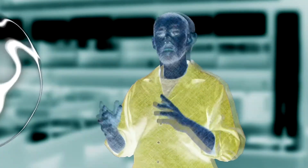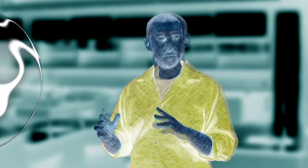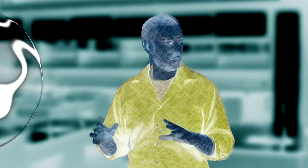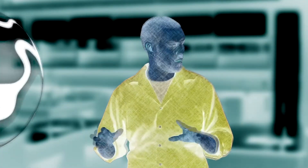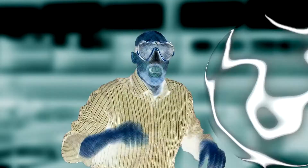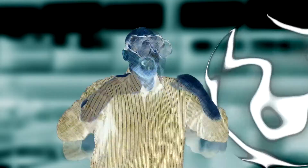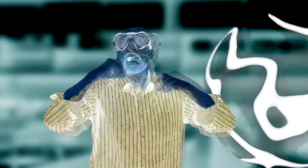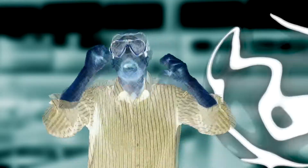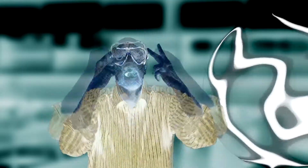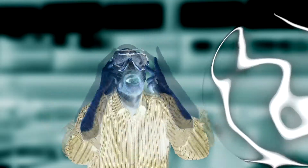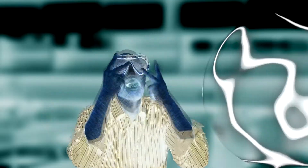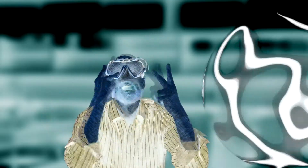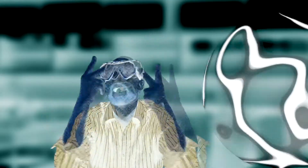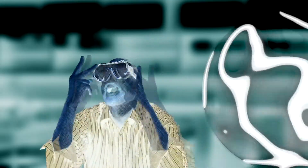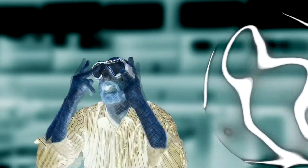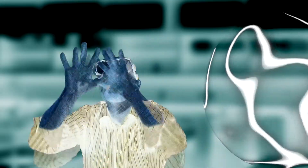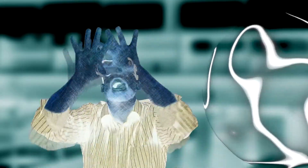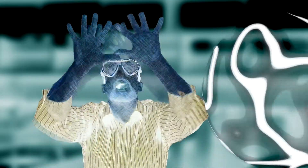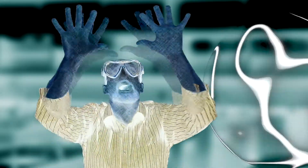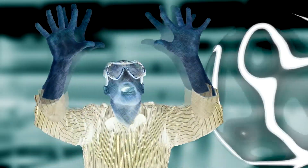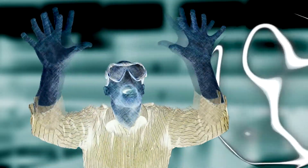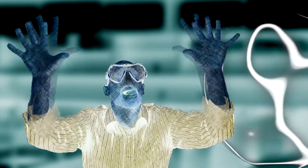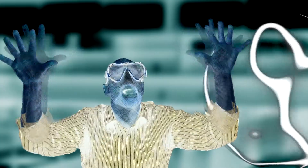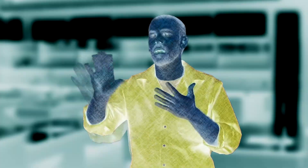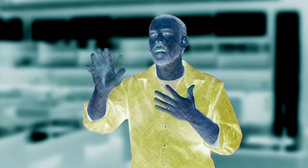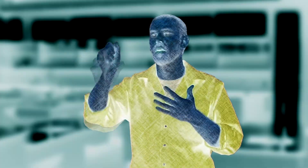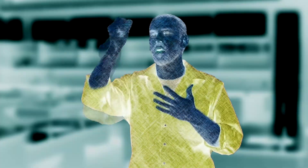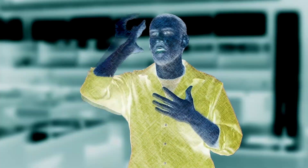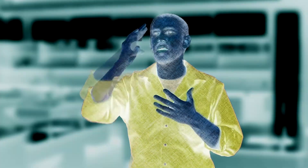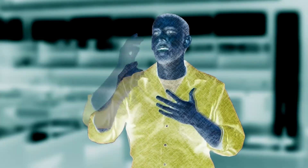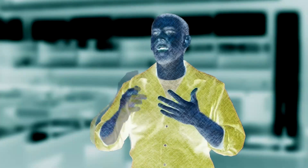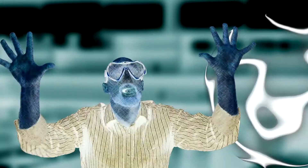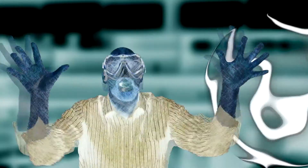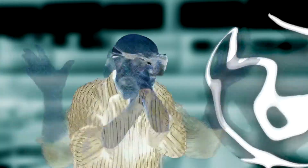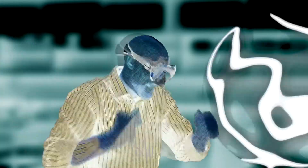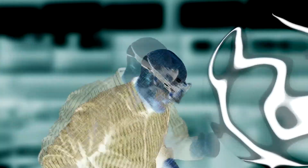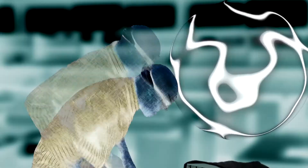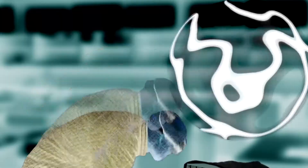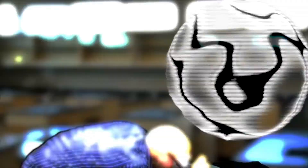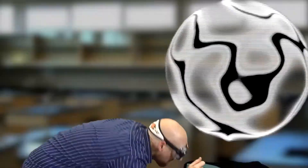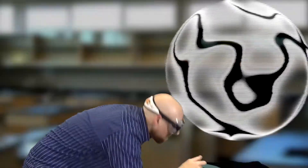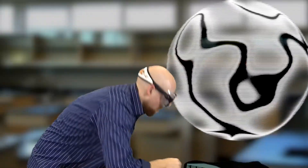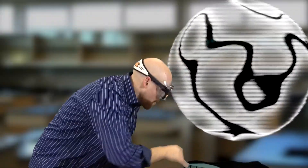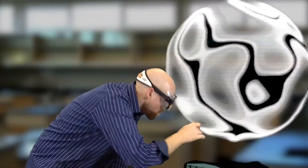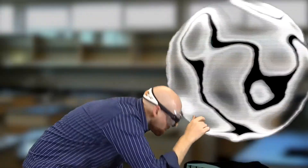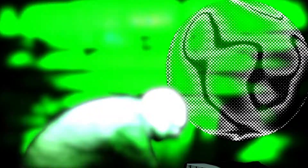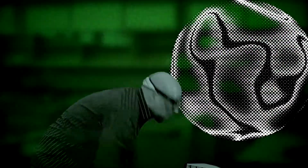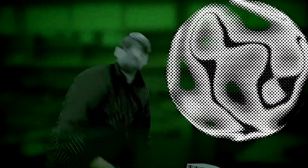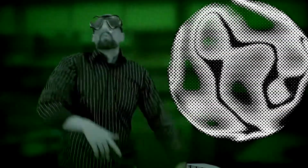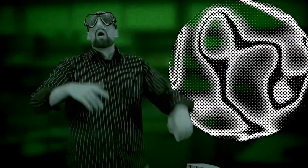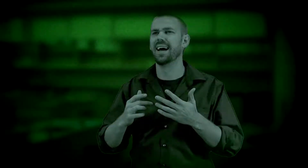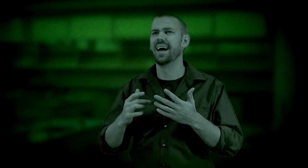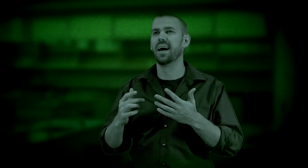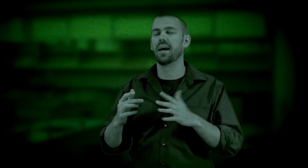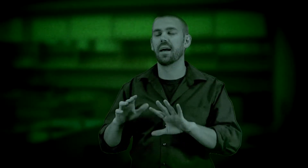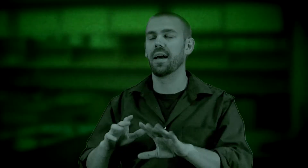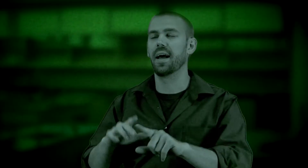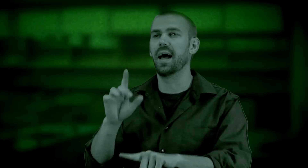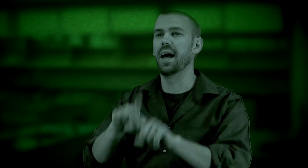Whoa, whoa, whoa, whoa, whoa, whoa. Oh, I can see everything! Austin, Austin, hold on. All right. Uh, this? Oh, okay,